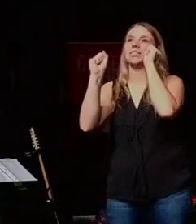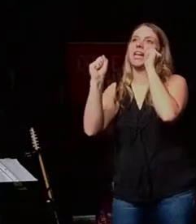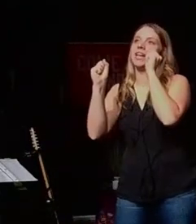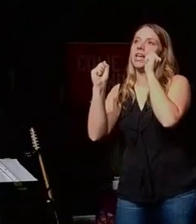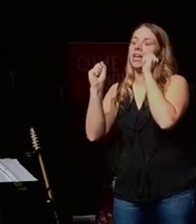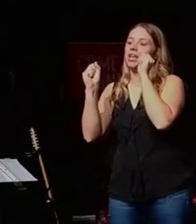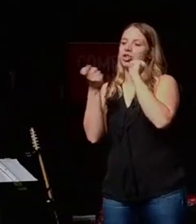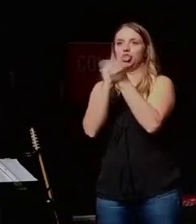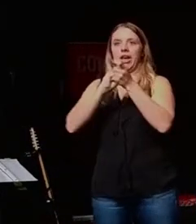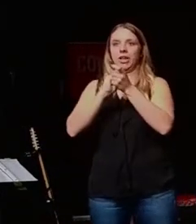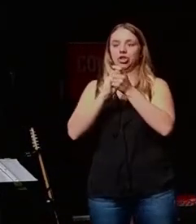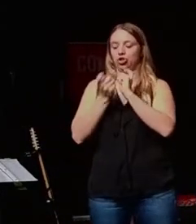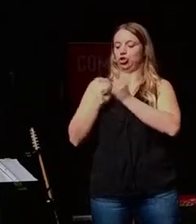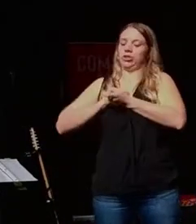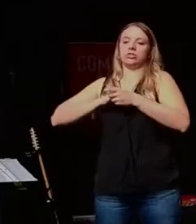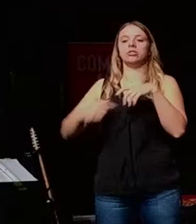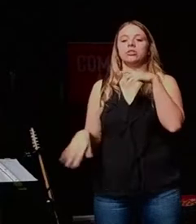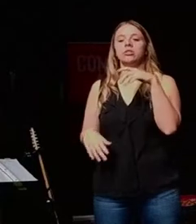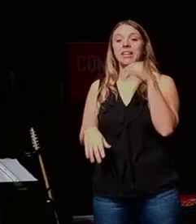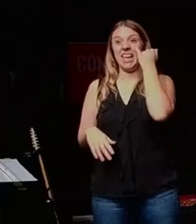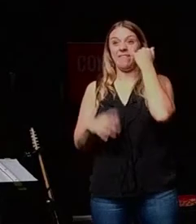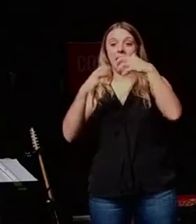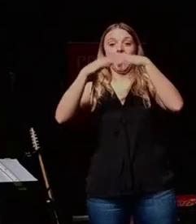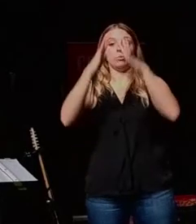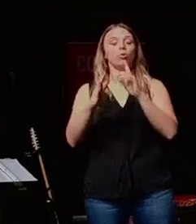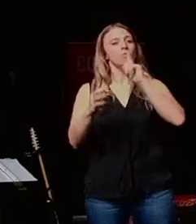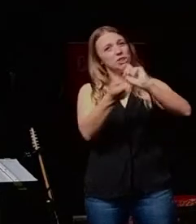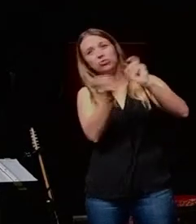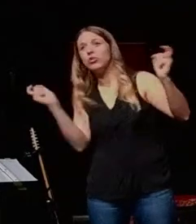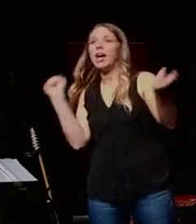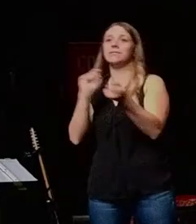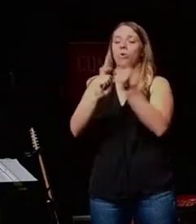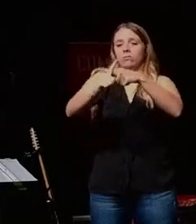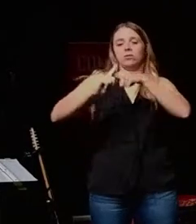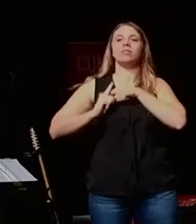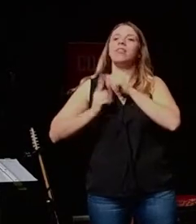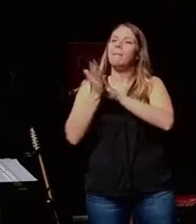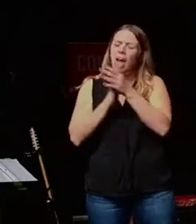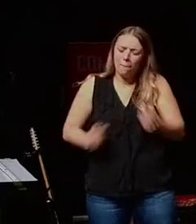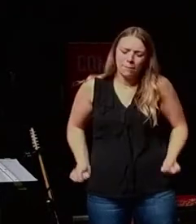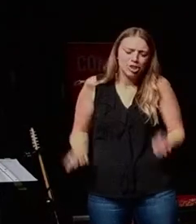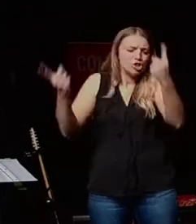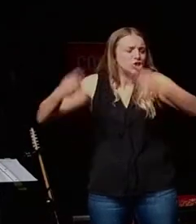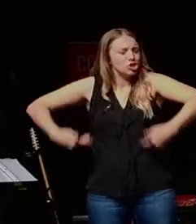and a shift that happened. And if an entrepreneur is really, truly transformed, he or she becomes incredibly generous. As a matter of fact, that some of the language that is